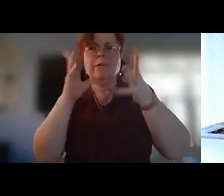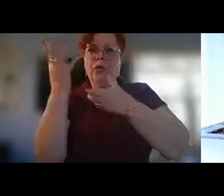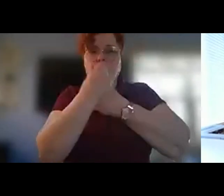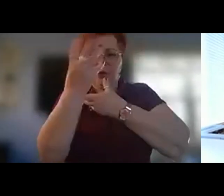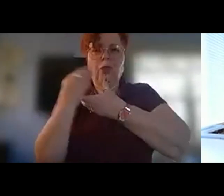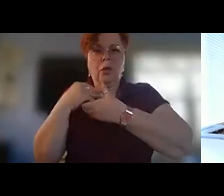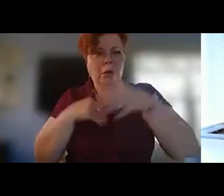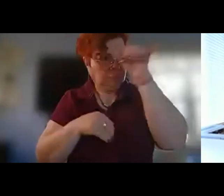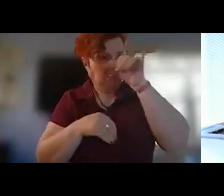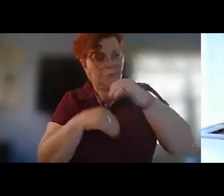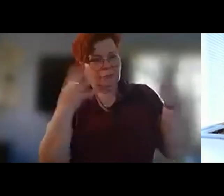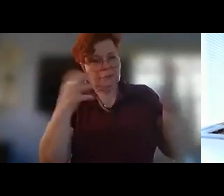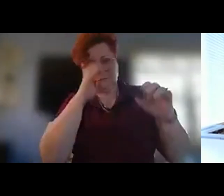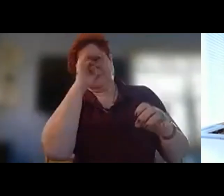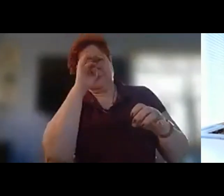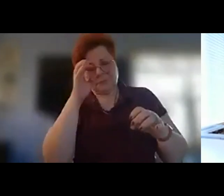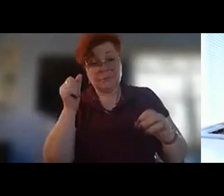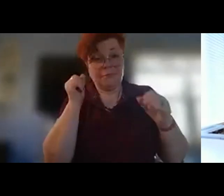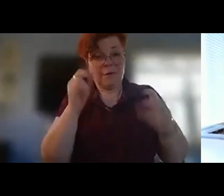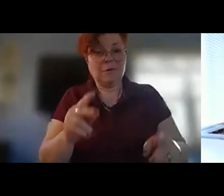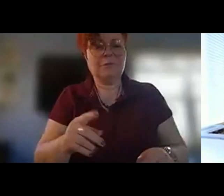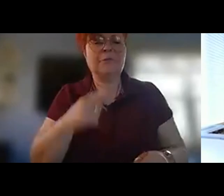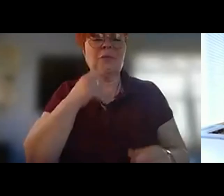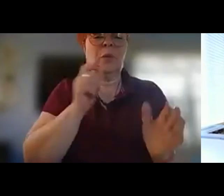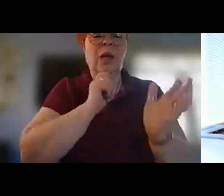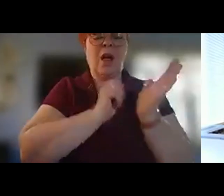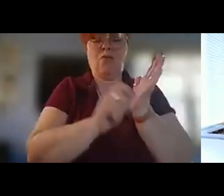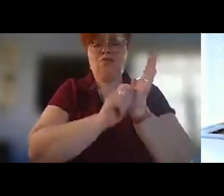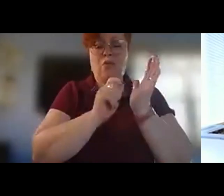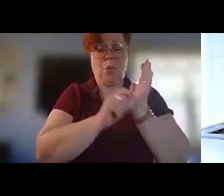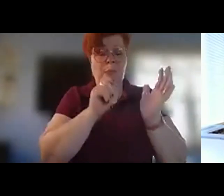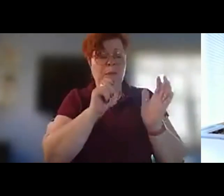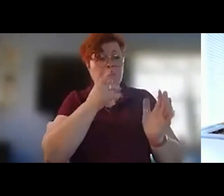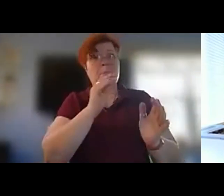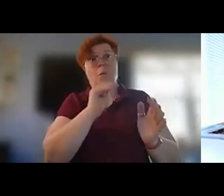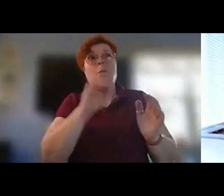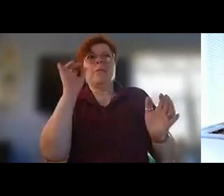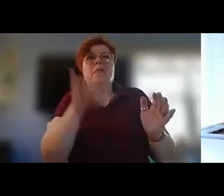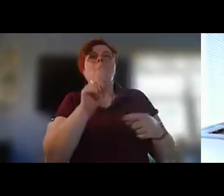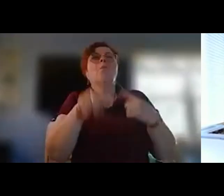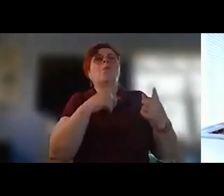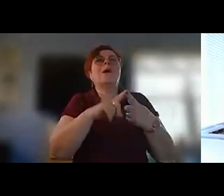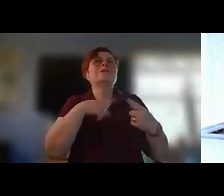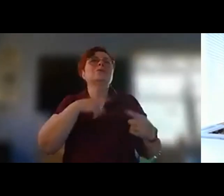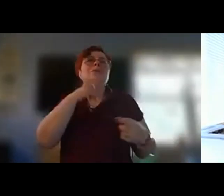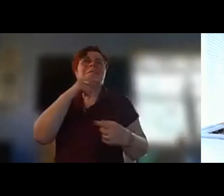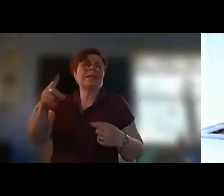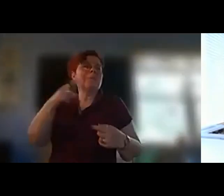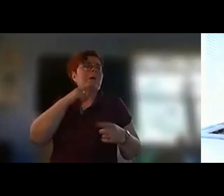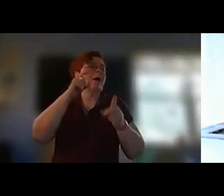i wrote this poem um that is now inscribed when you say you know my my words are written in stone well